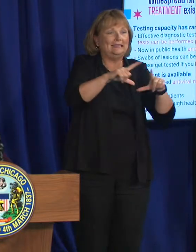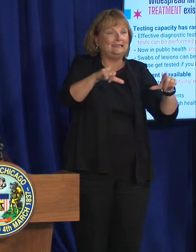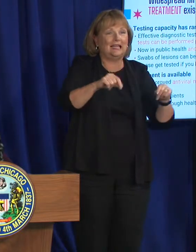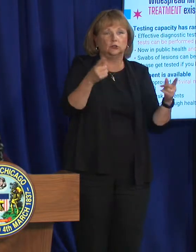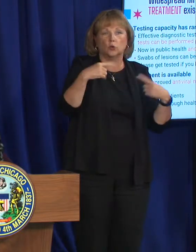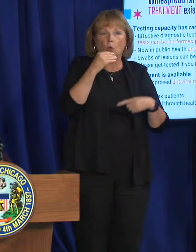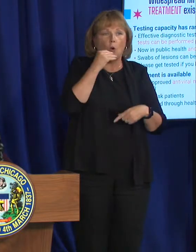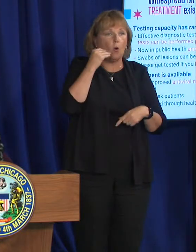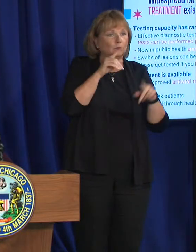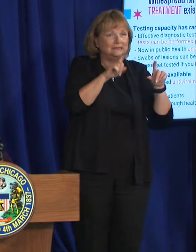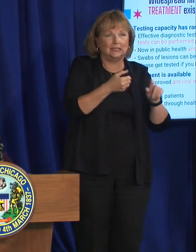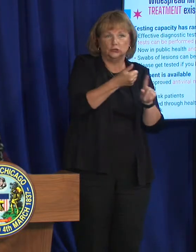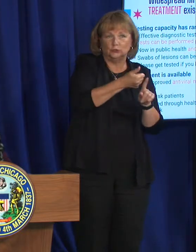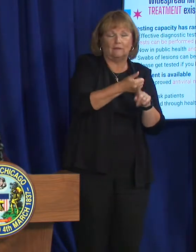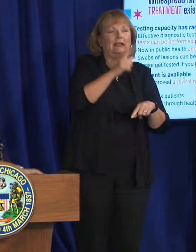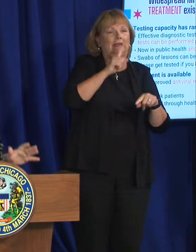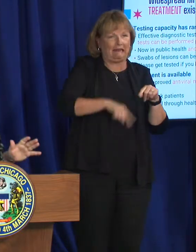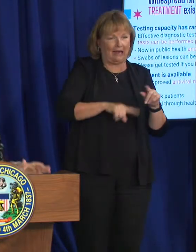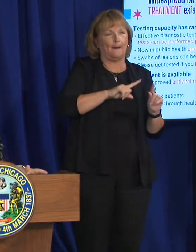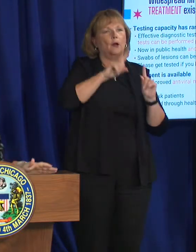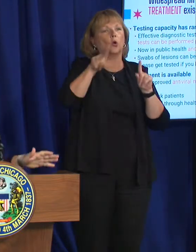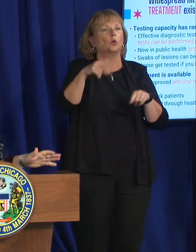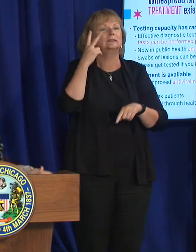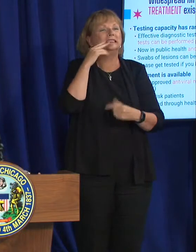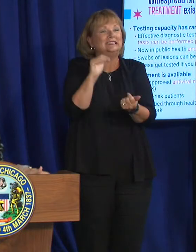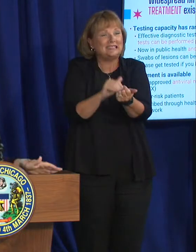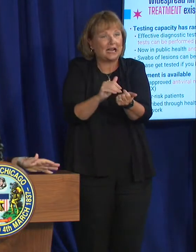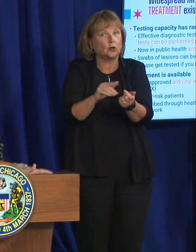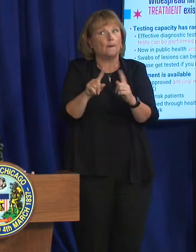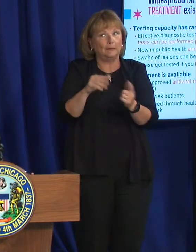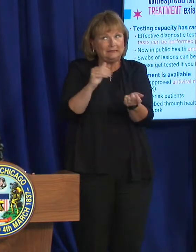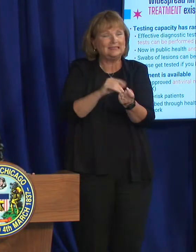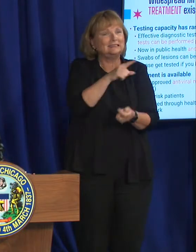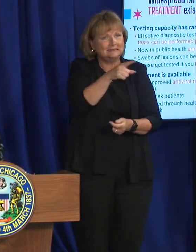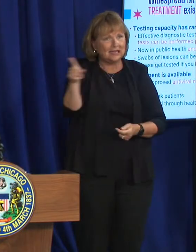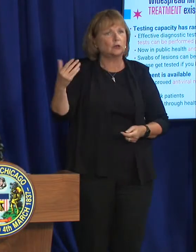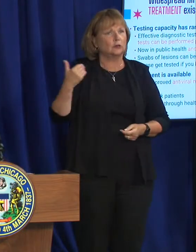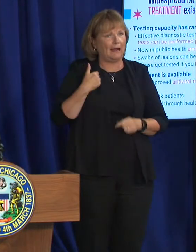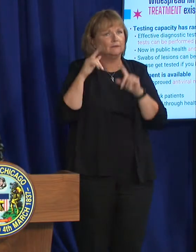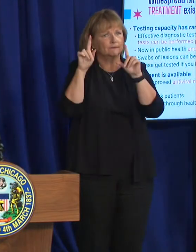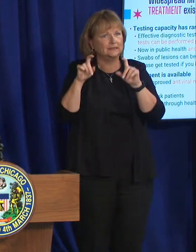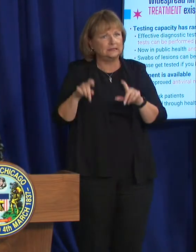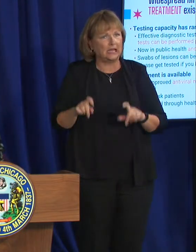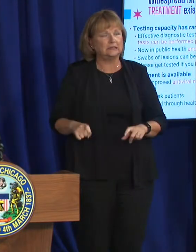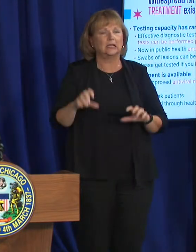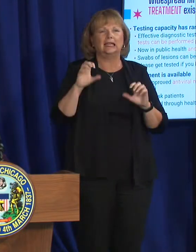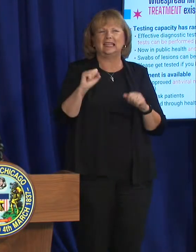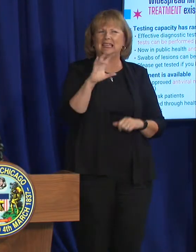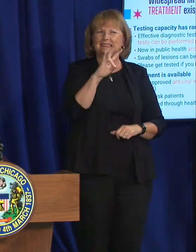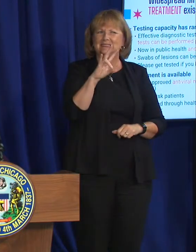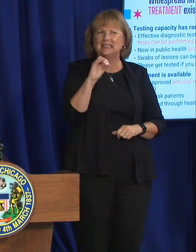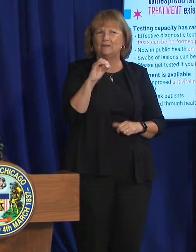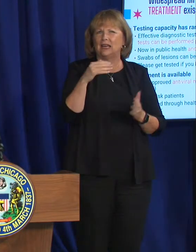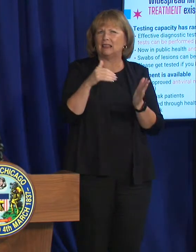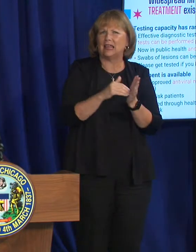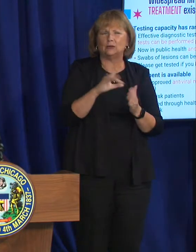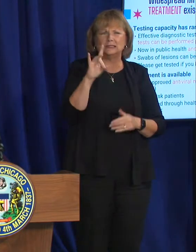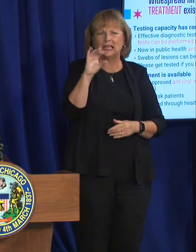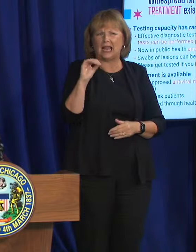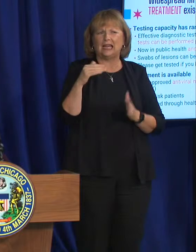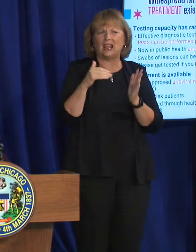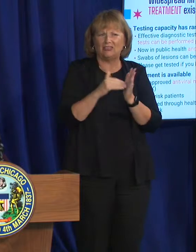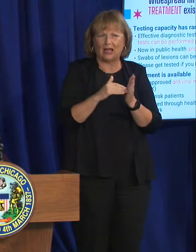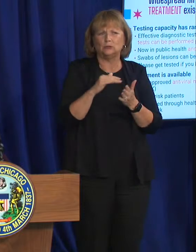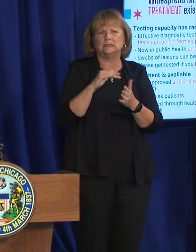a provider. But there is now plenty of testing capacity where we can do about 70,000 to 80,000 tests